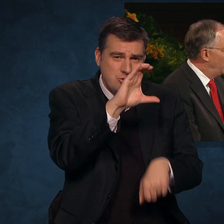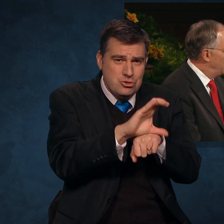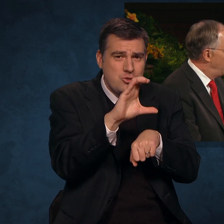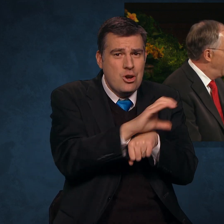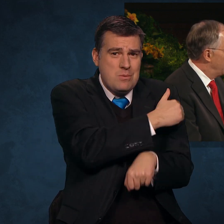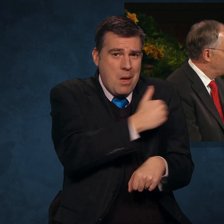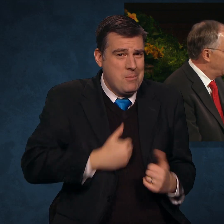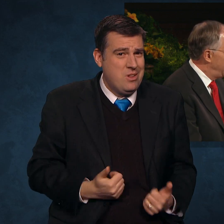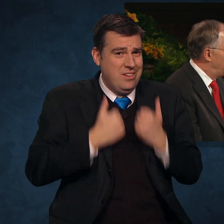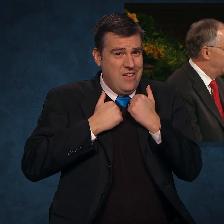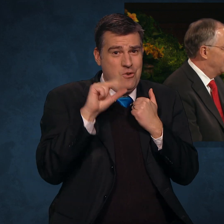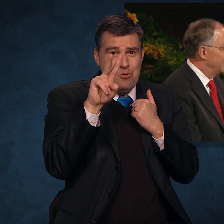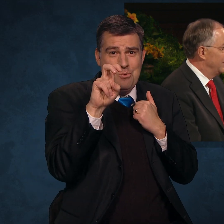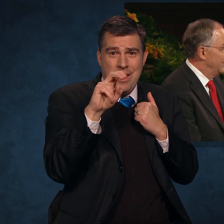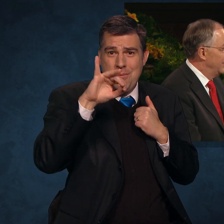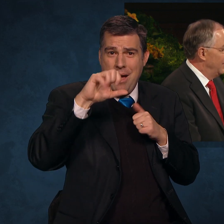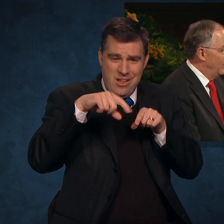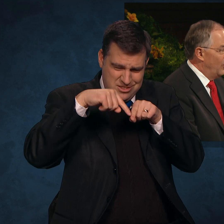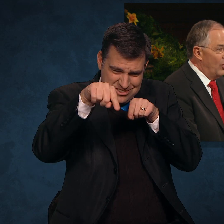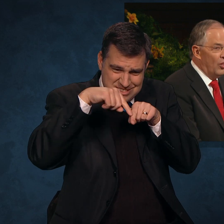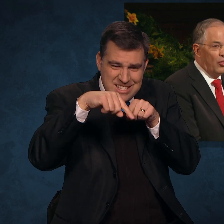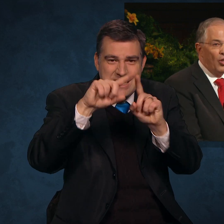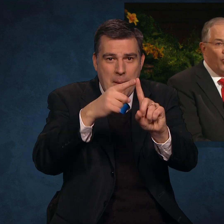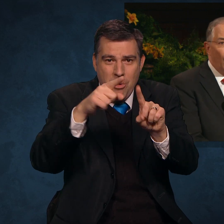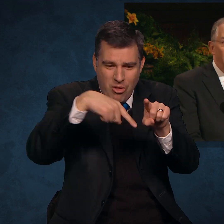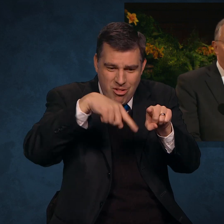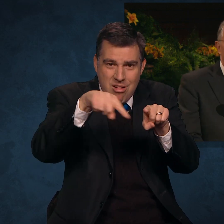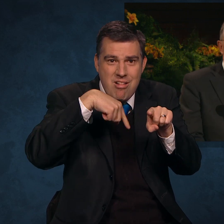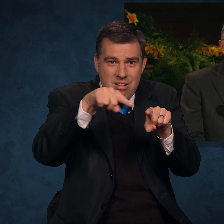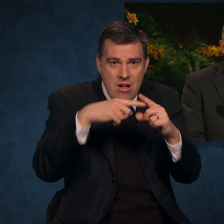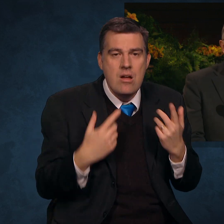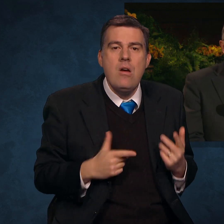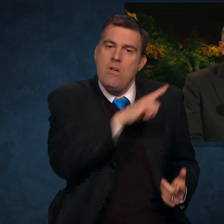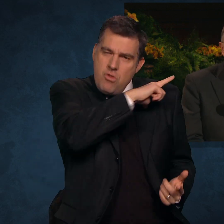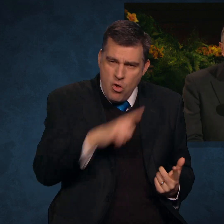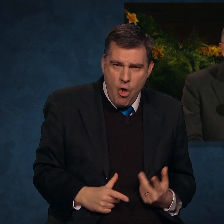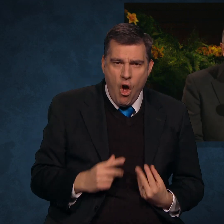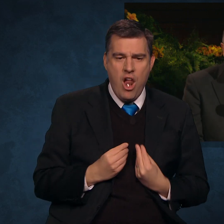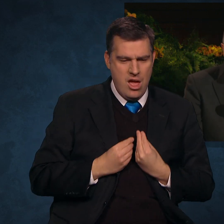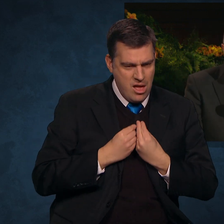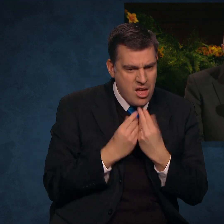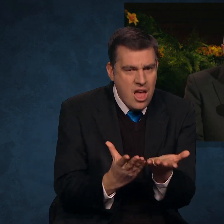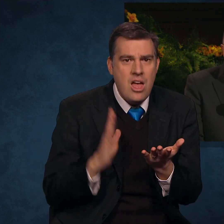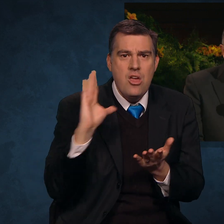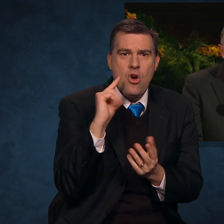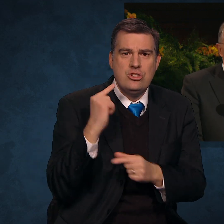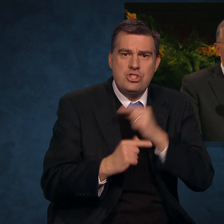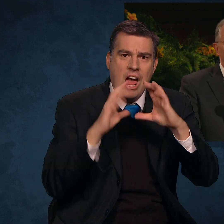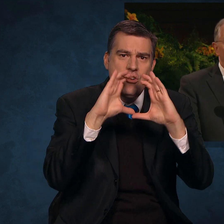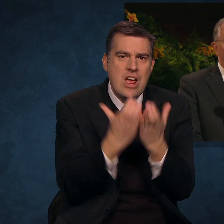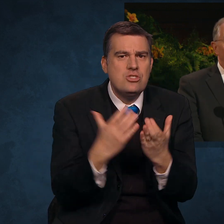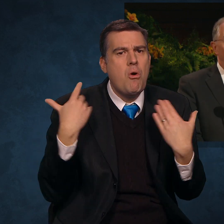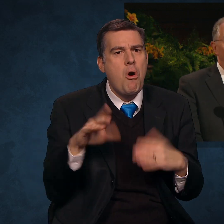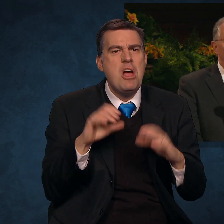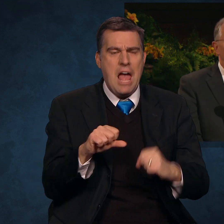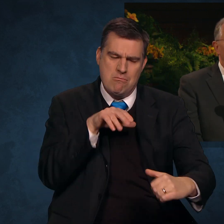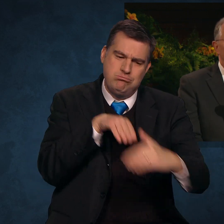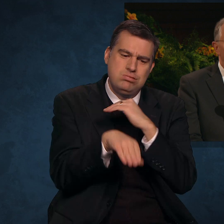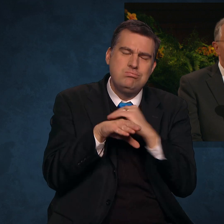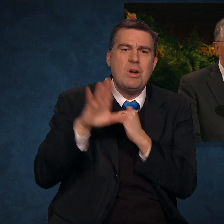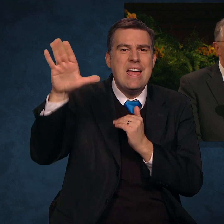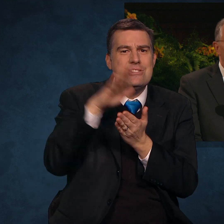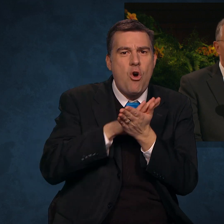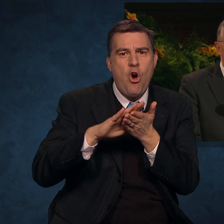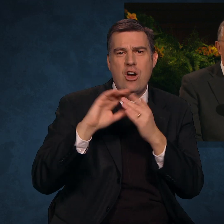within 200 miles of a temple. The Lord has given your generation greater access to His